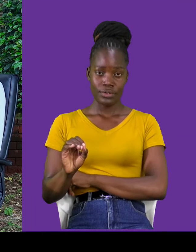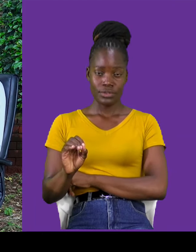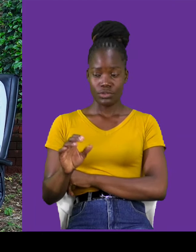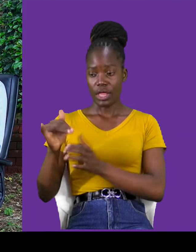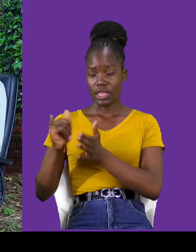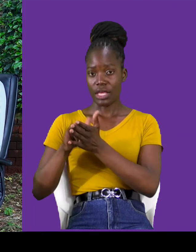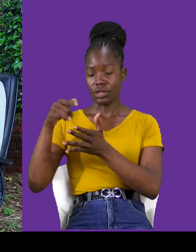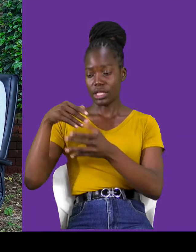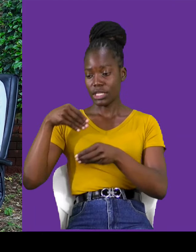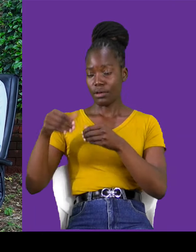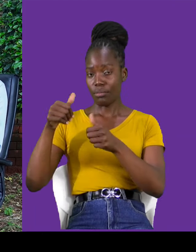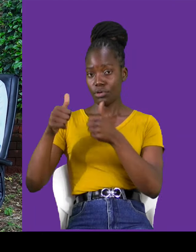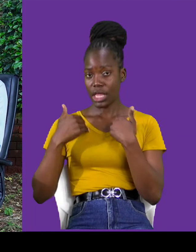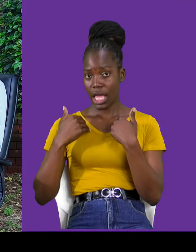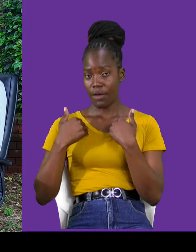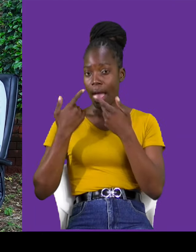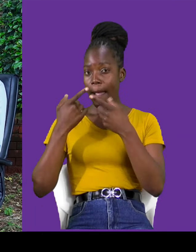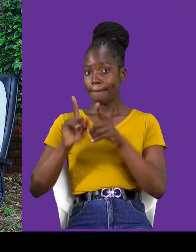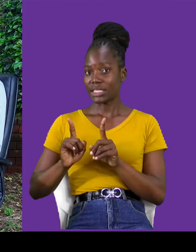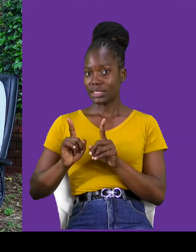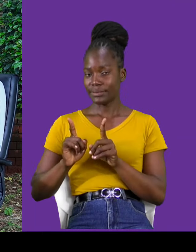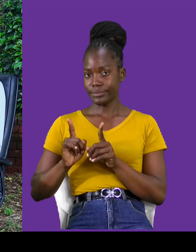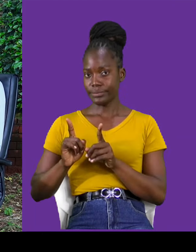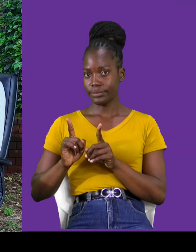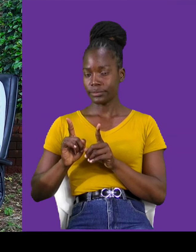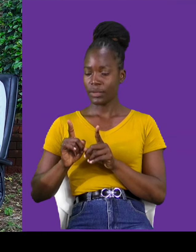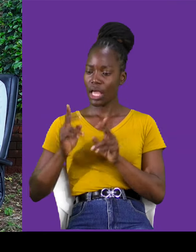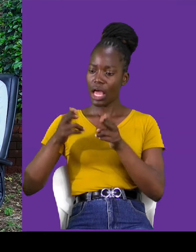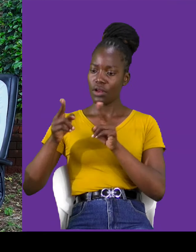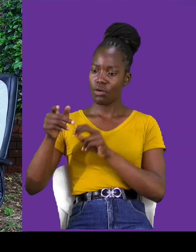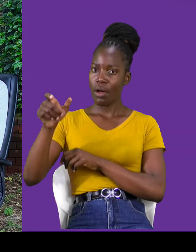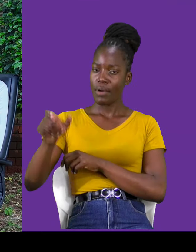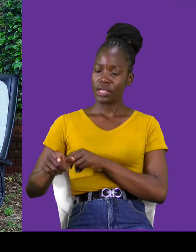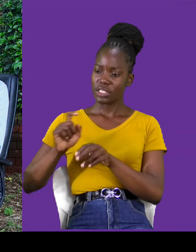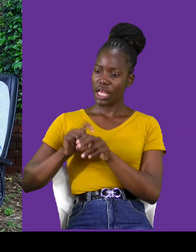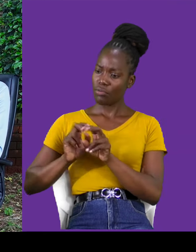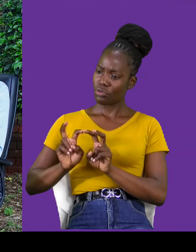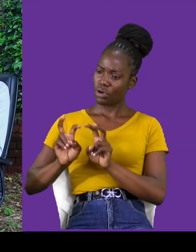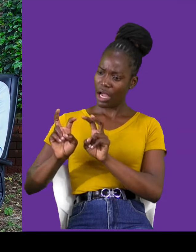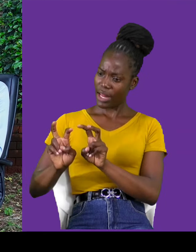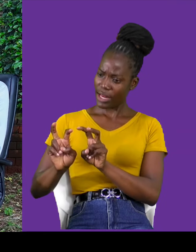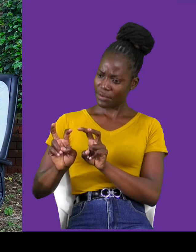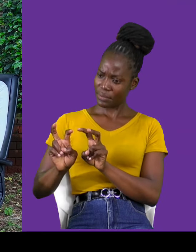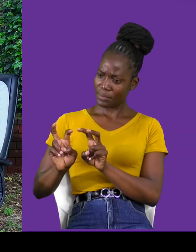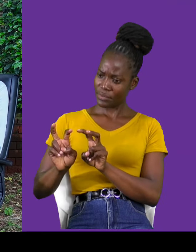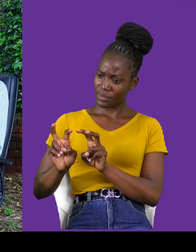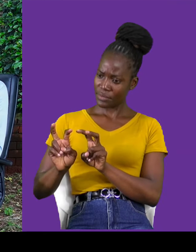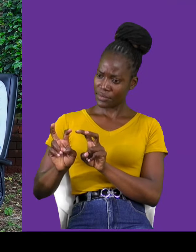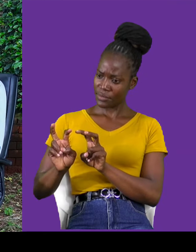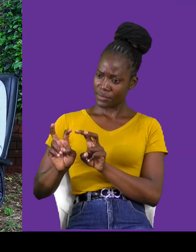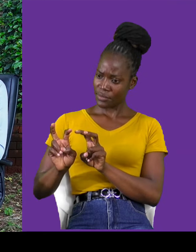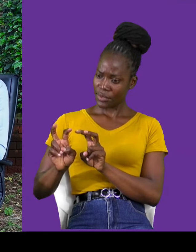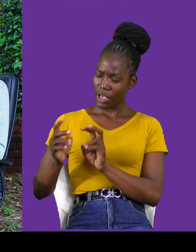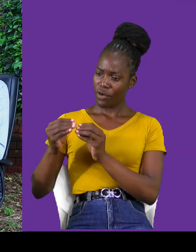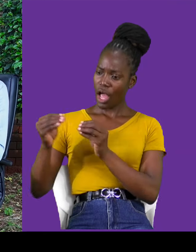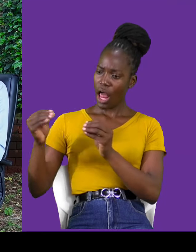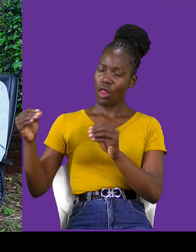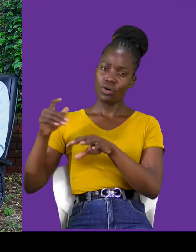the hawaski, but just like a normal person, when you stare at them for a long period of time, it